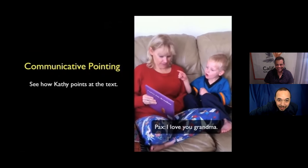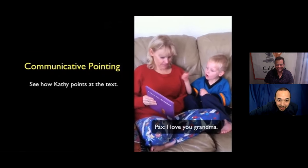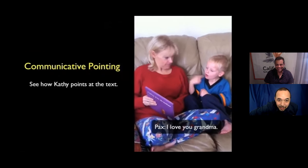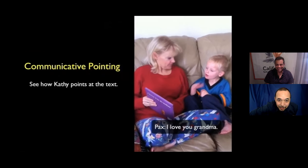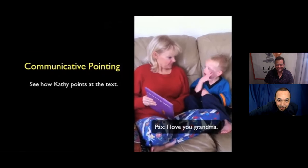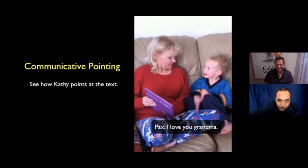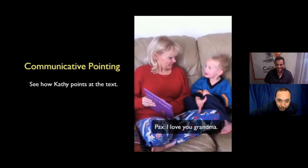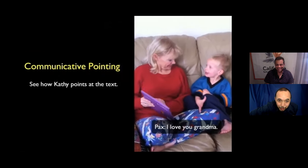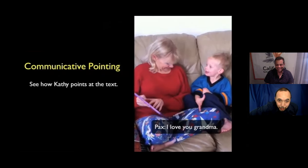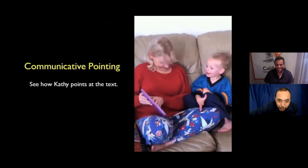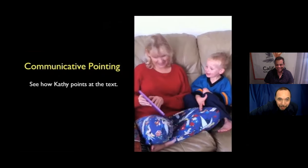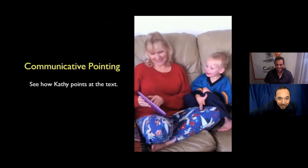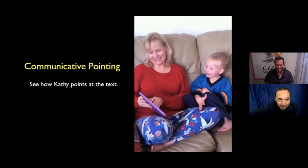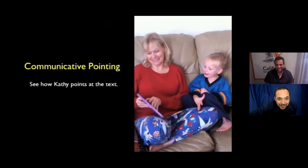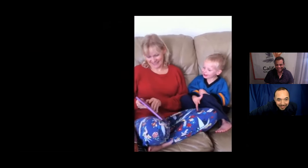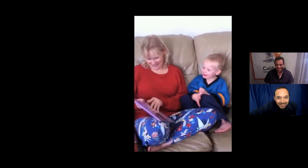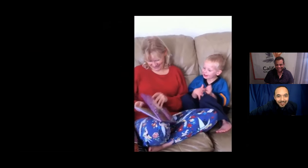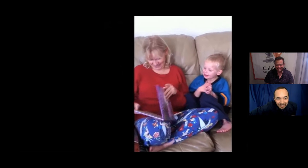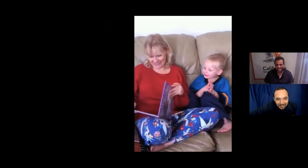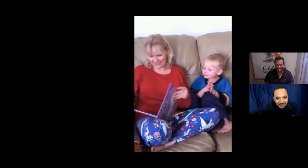I love you, Grandma.